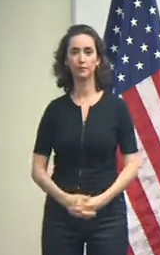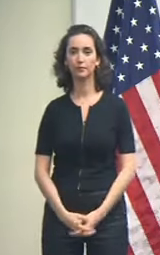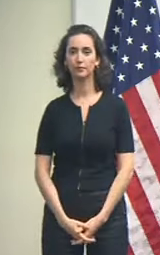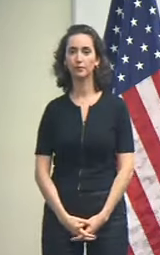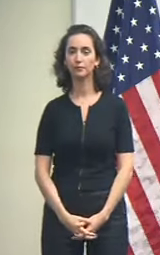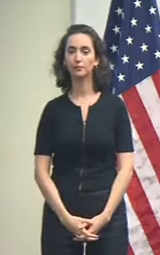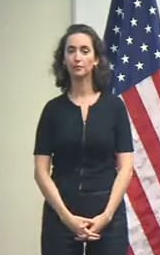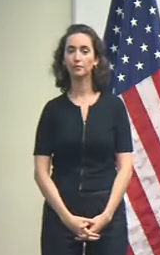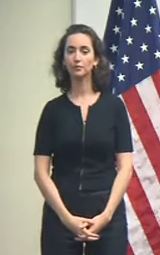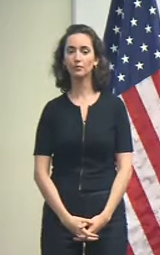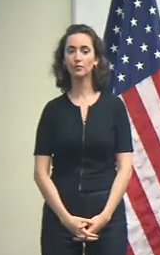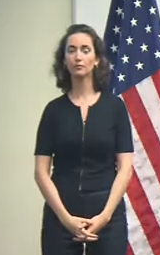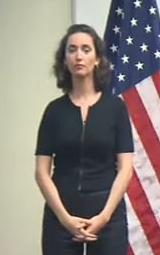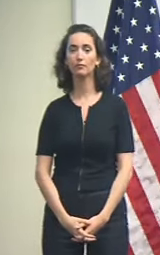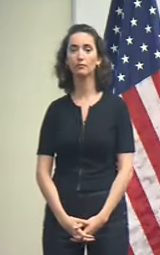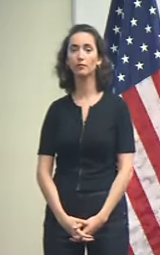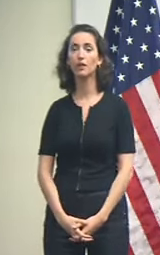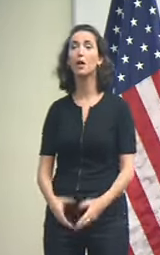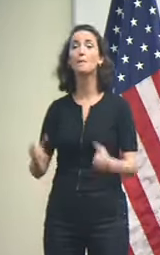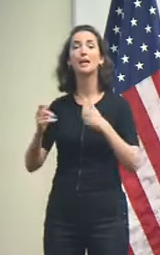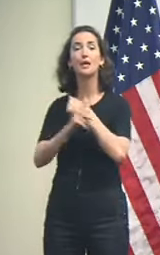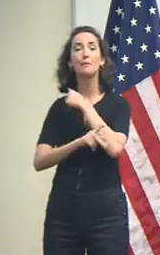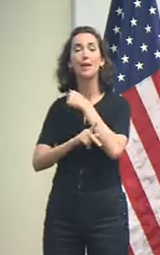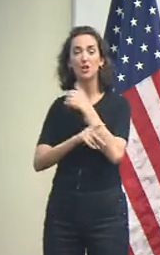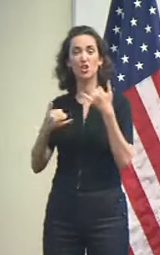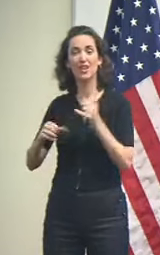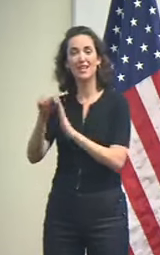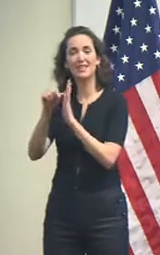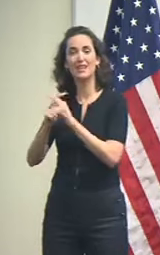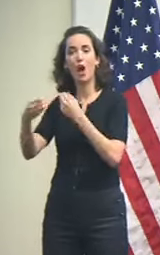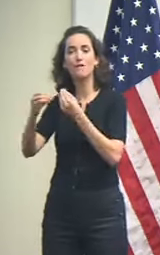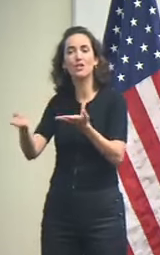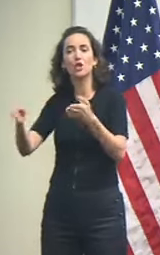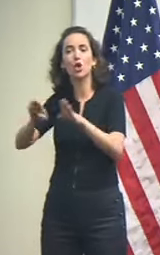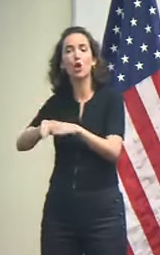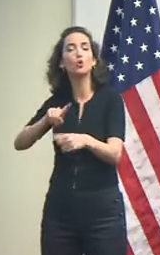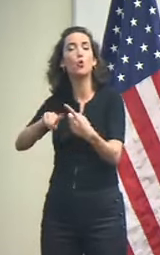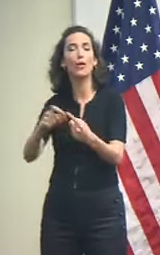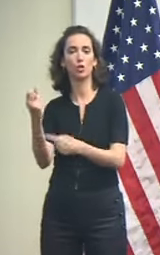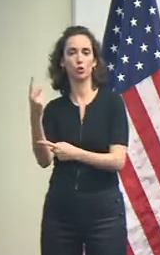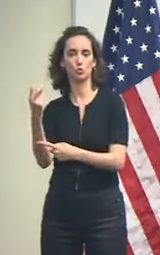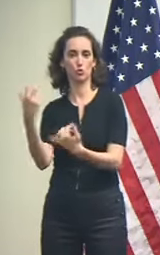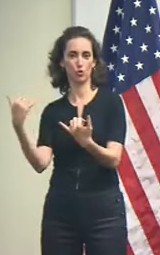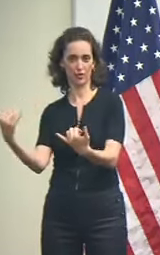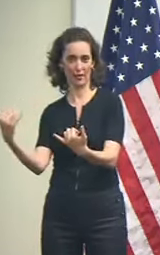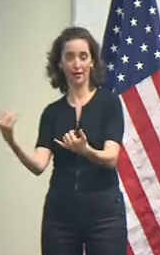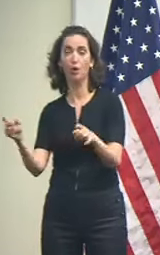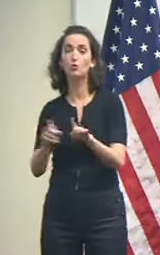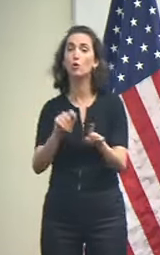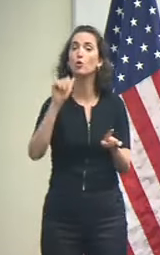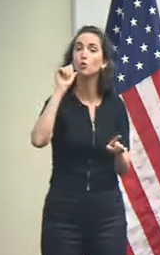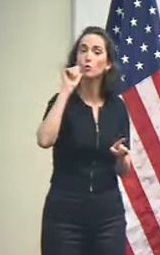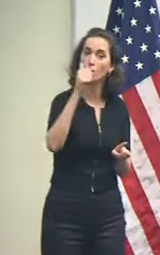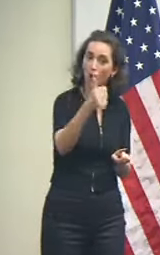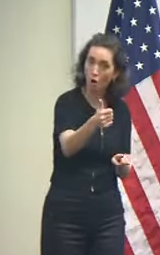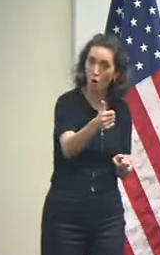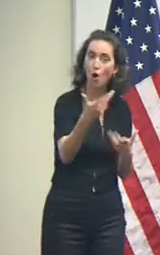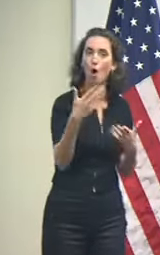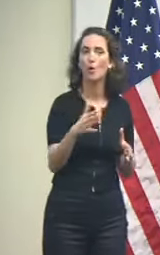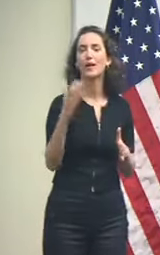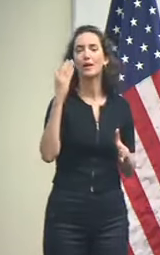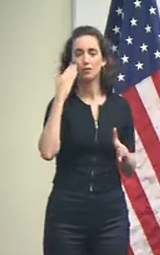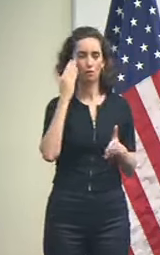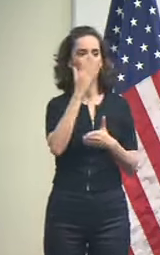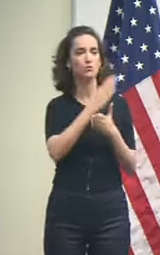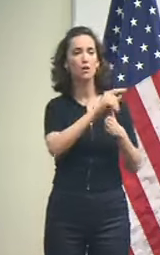We closed state offices in many parishes today at noon, and tomorrow we already know that